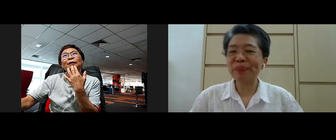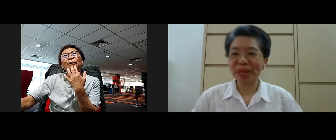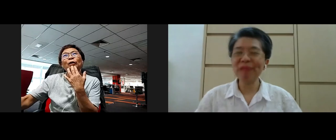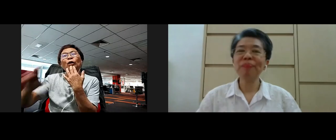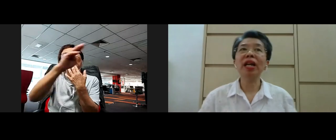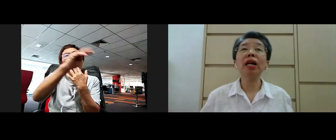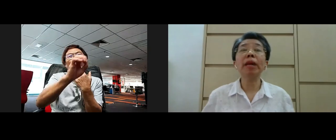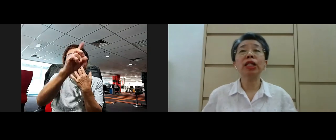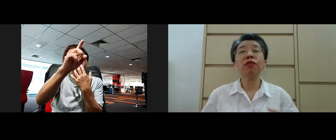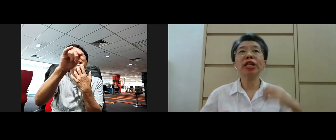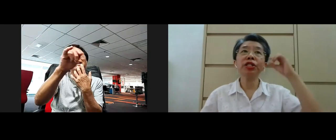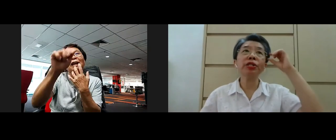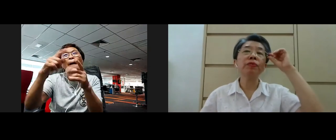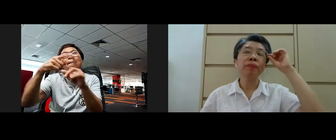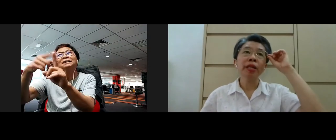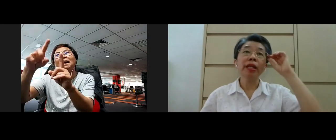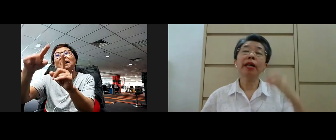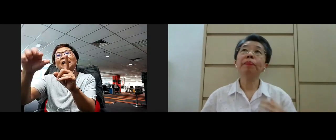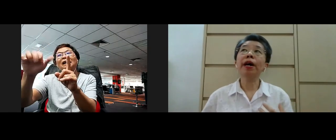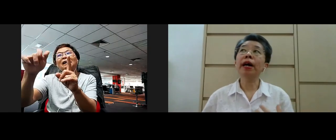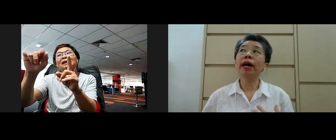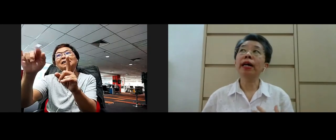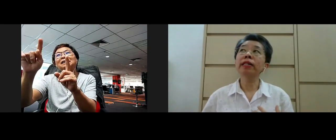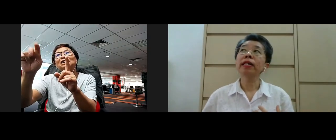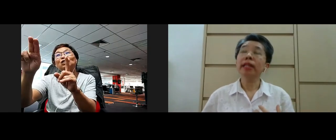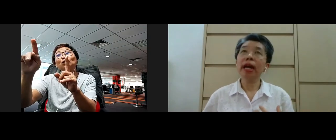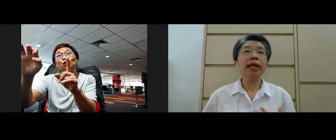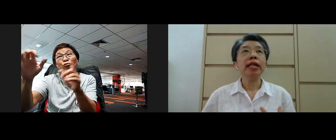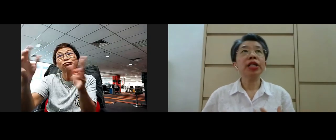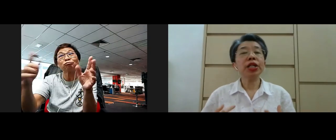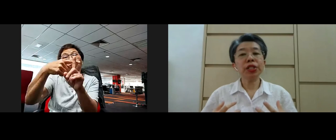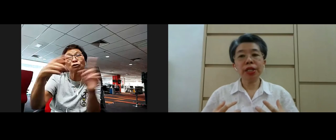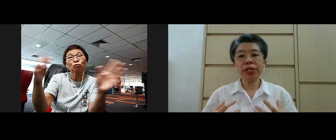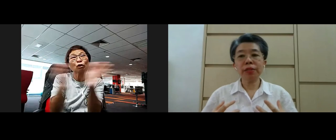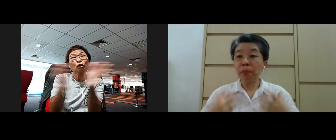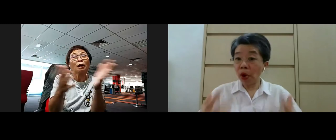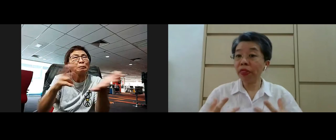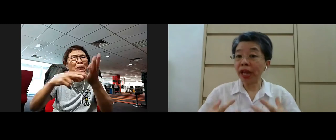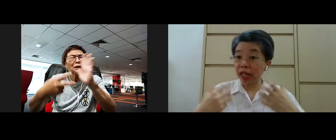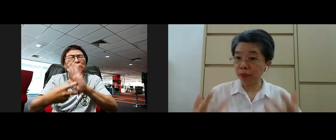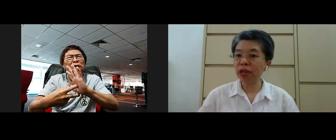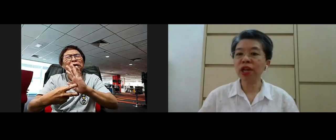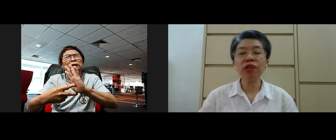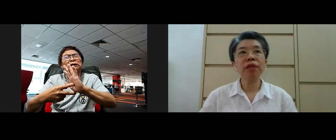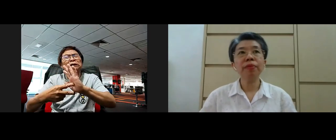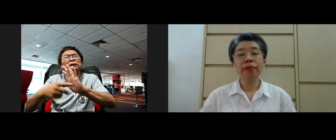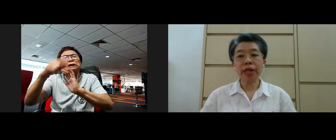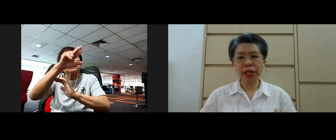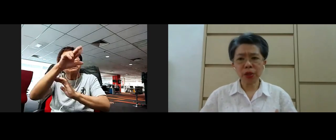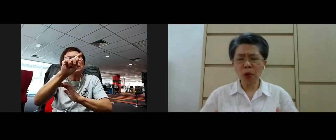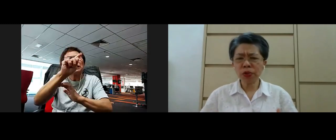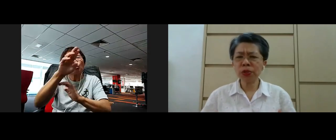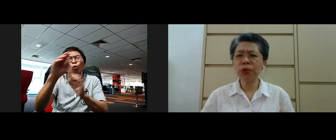gratitude yeah but gratitude yeah yeah it's more than the appreciation